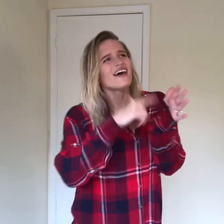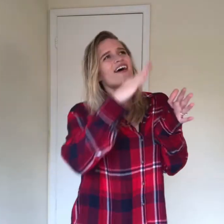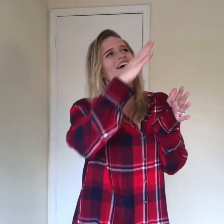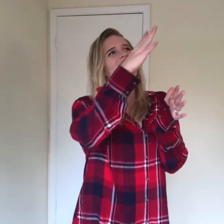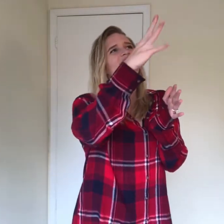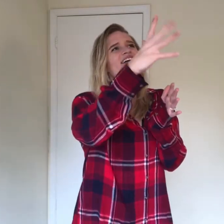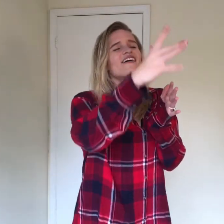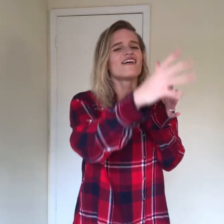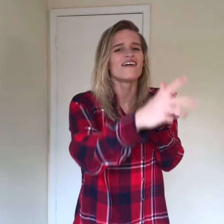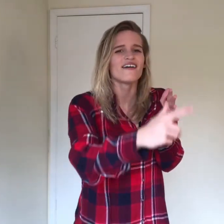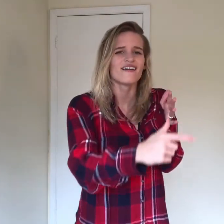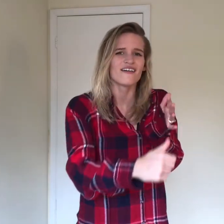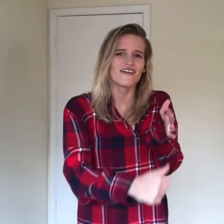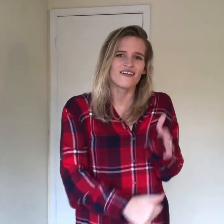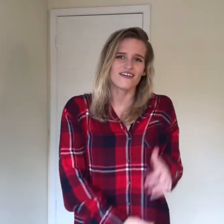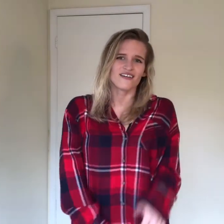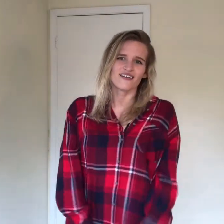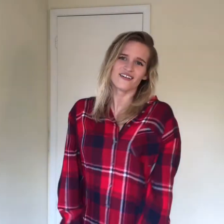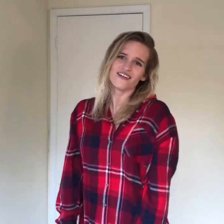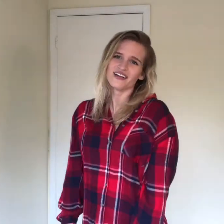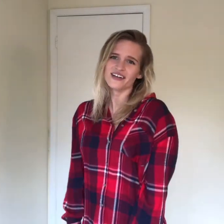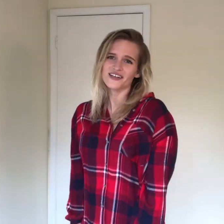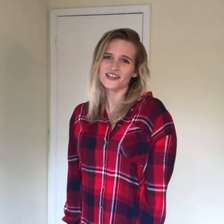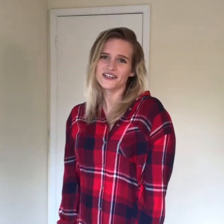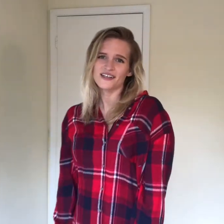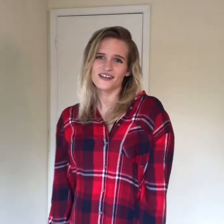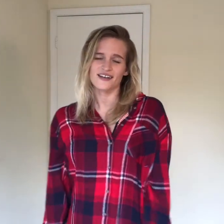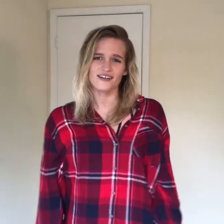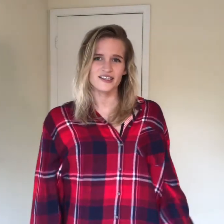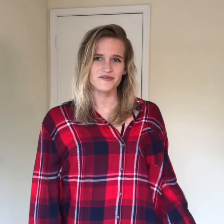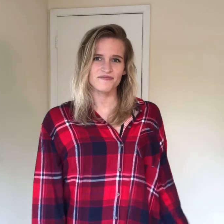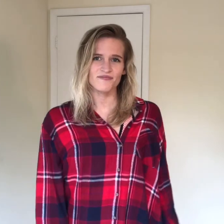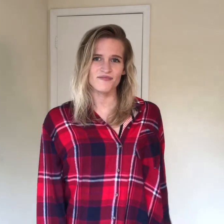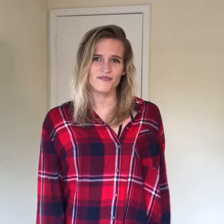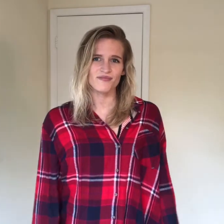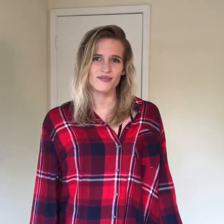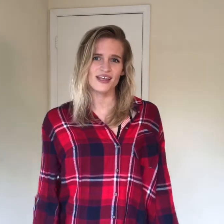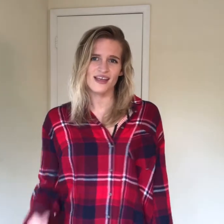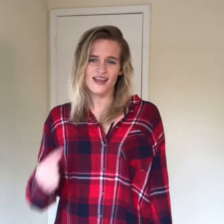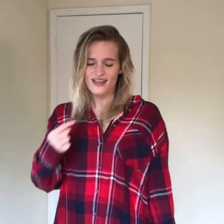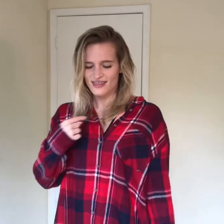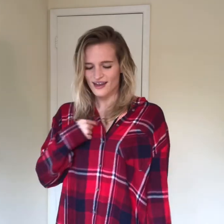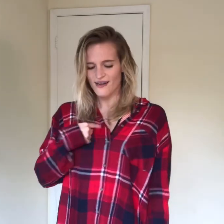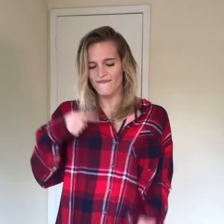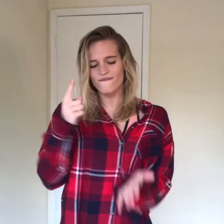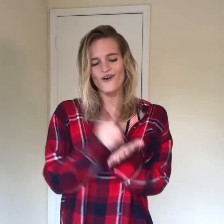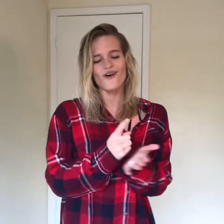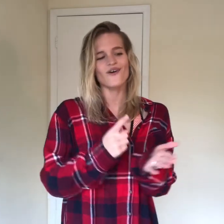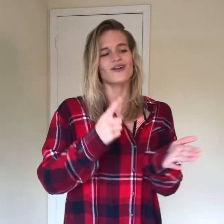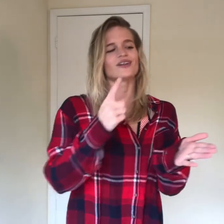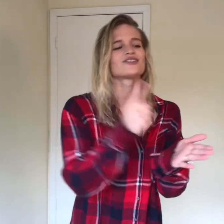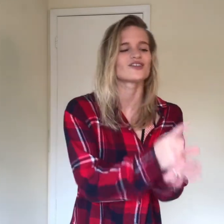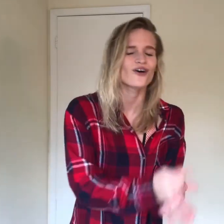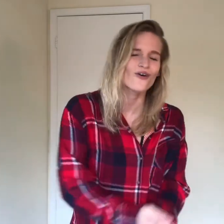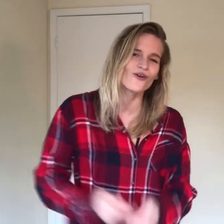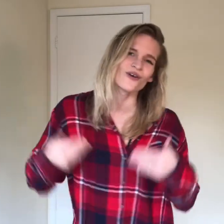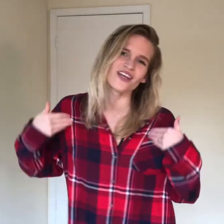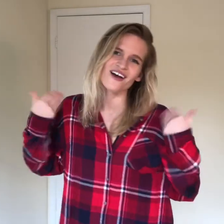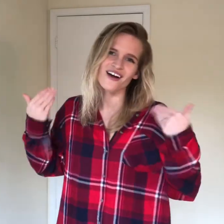that I've fallen so young